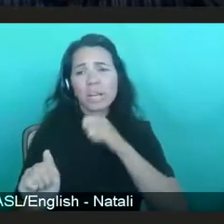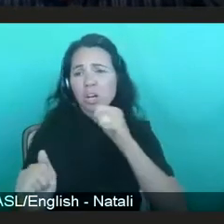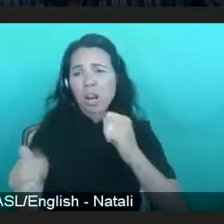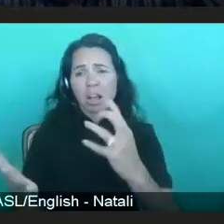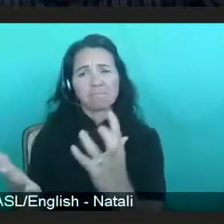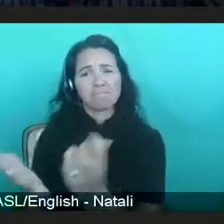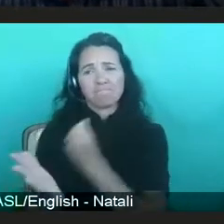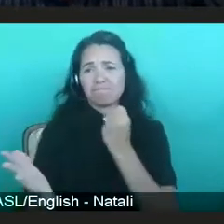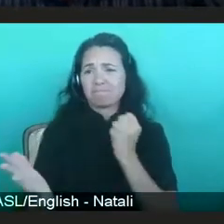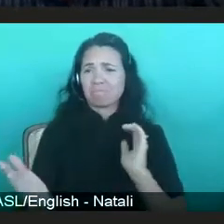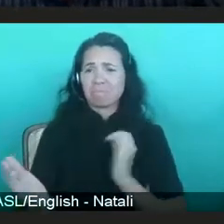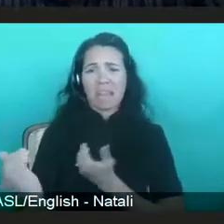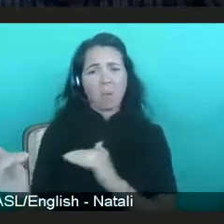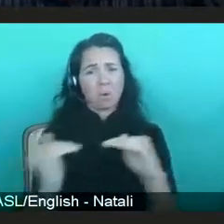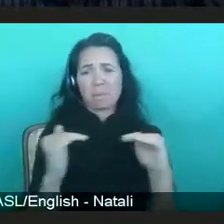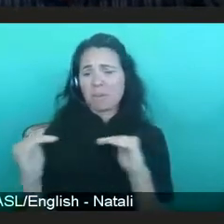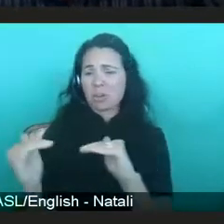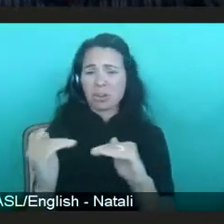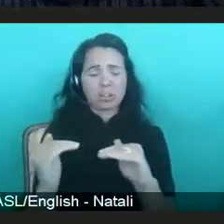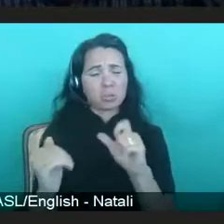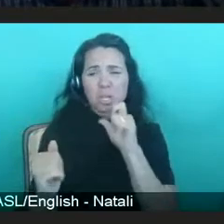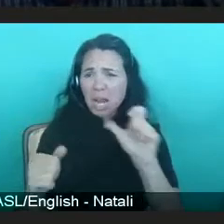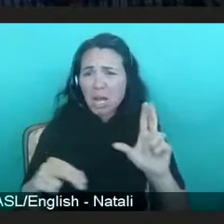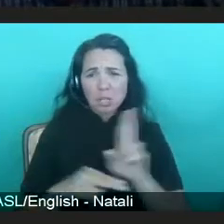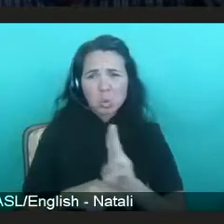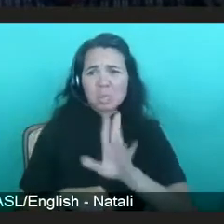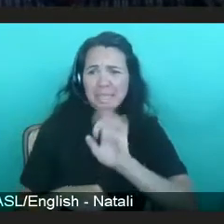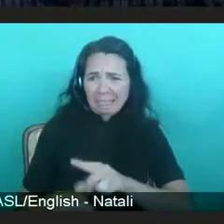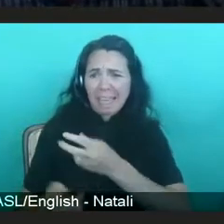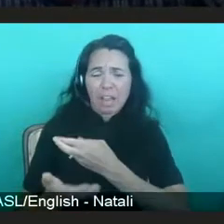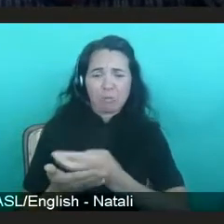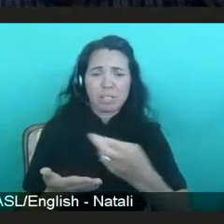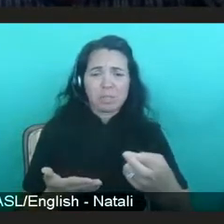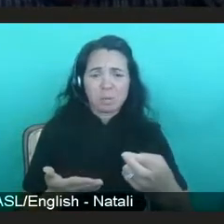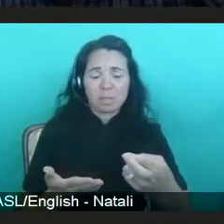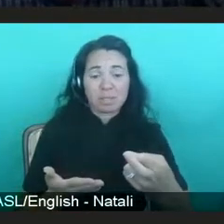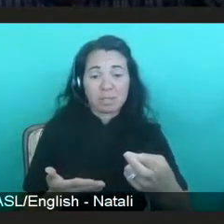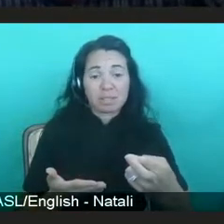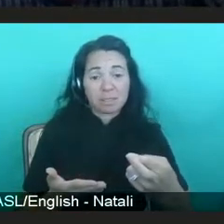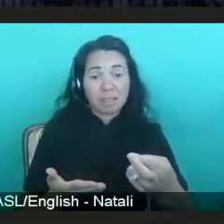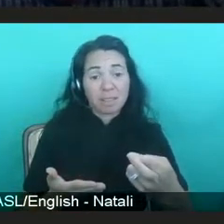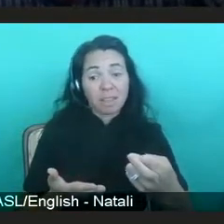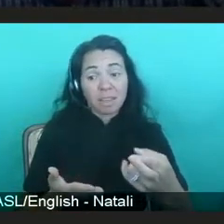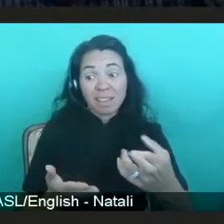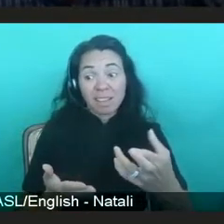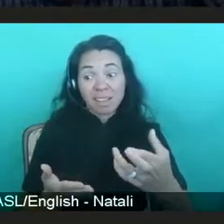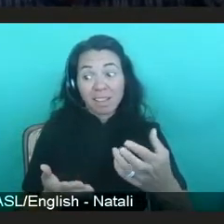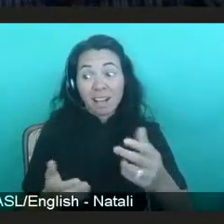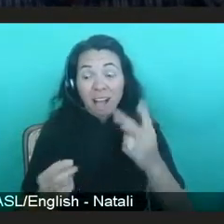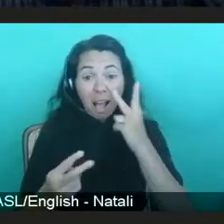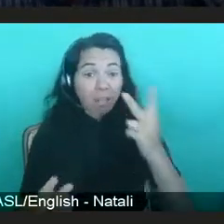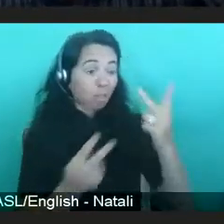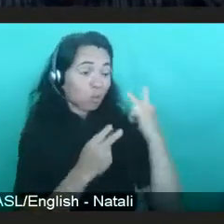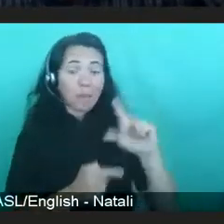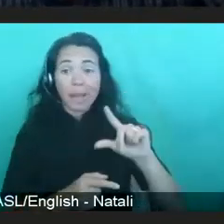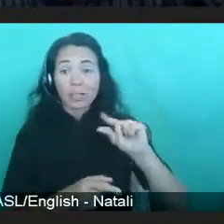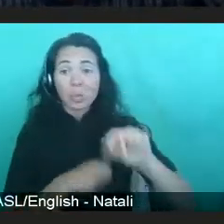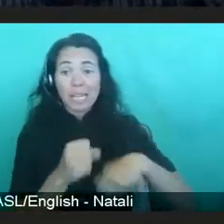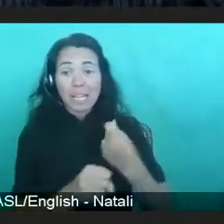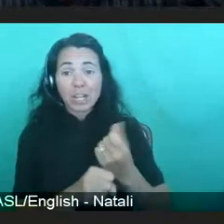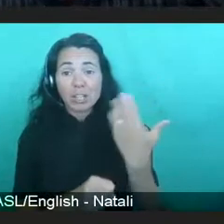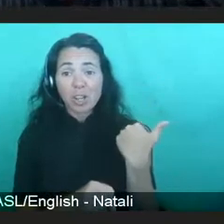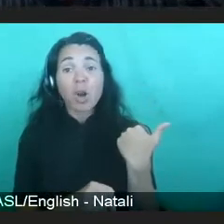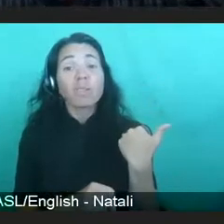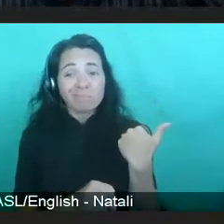And that certainly was reflective of my understanding almost 20 years ago, where a